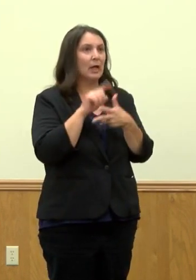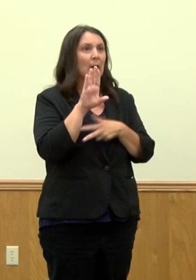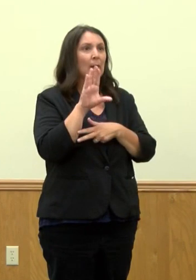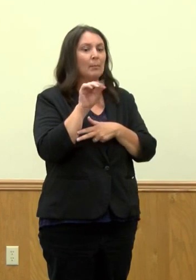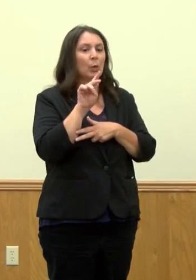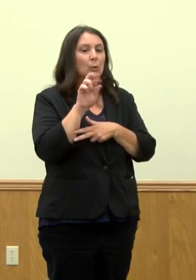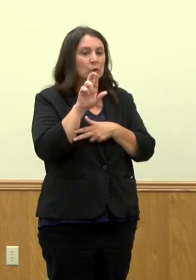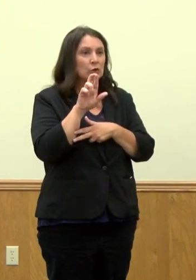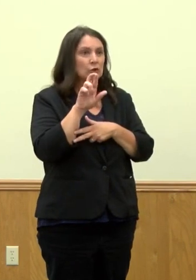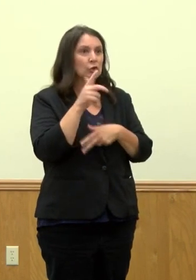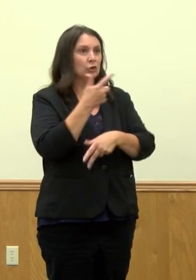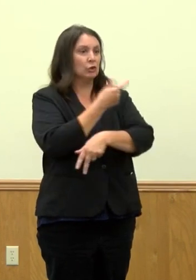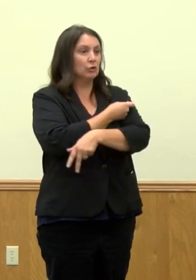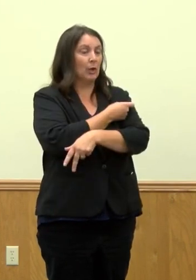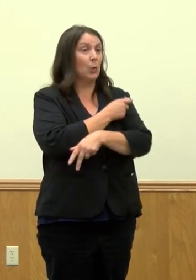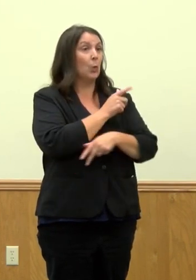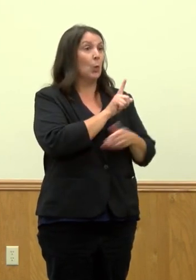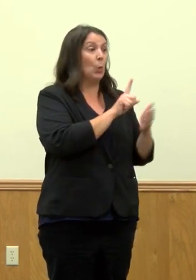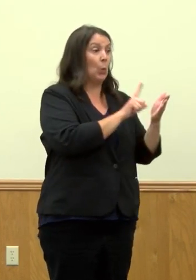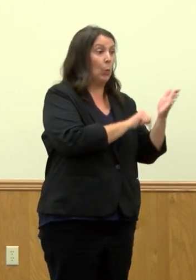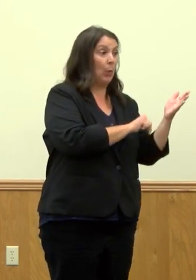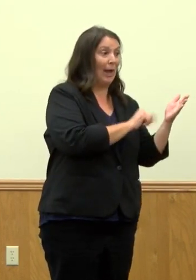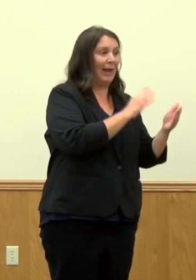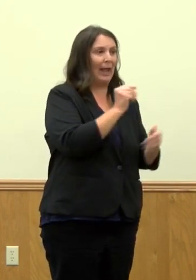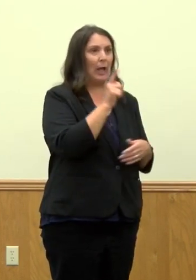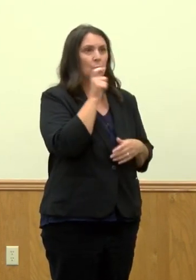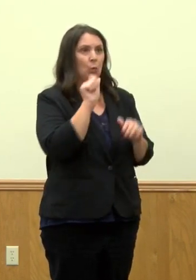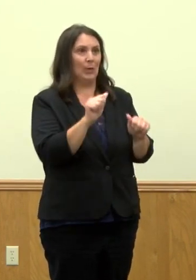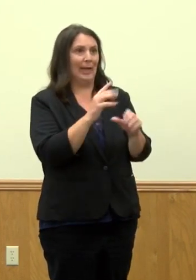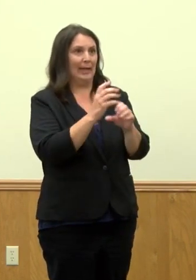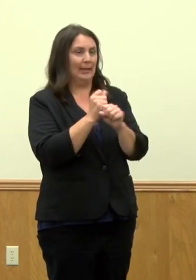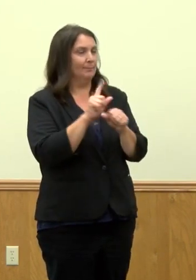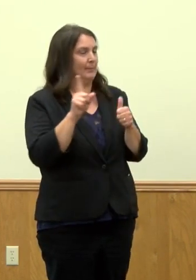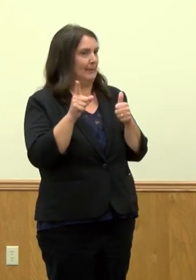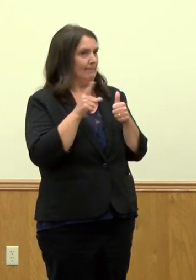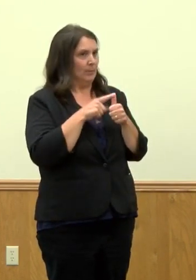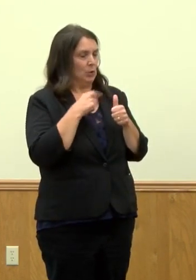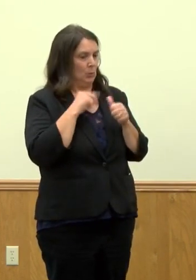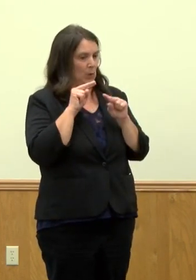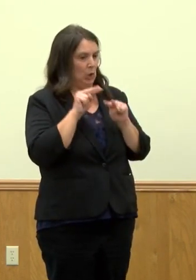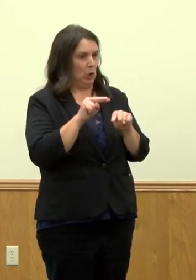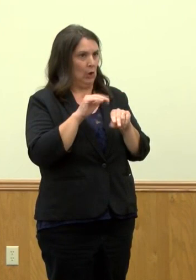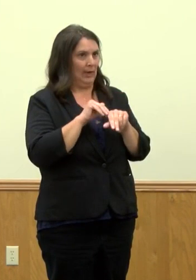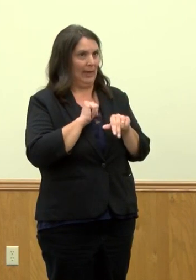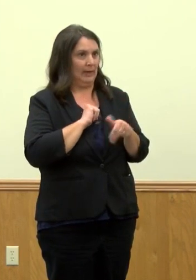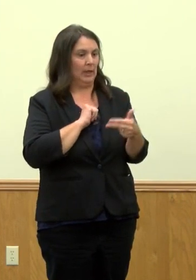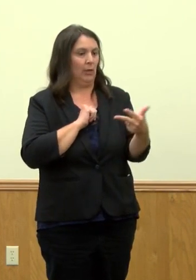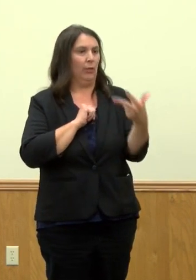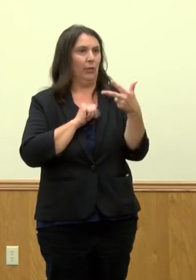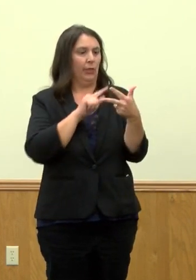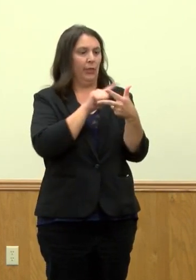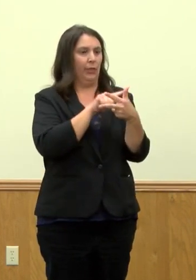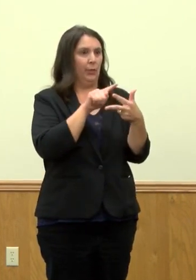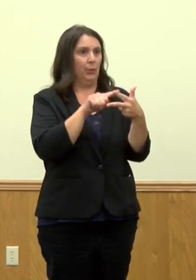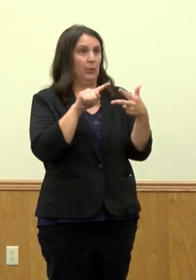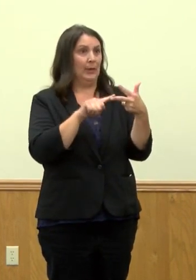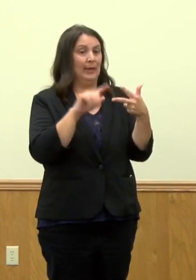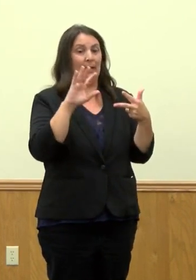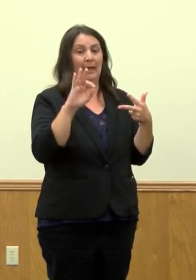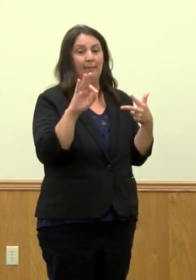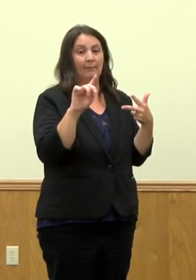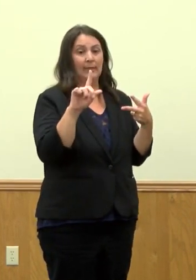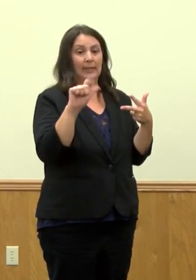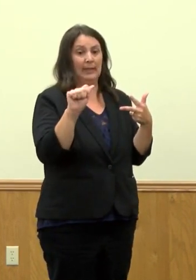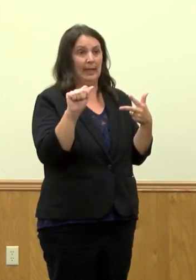what and who could get it. So first, let's look at the information that we have. We have three current FDA-approved